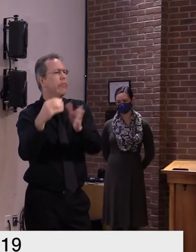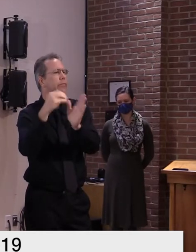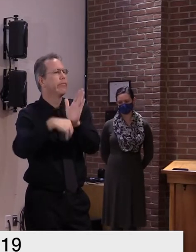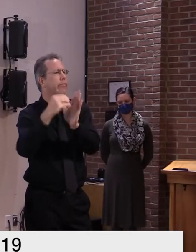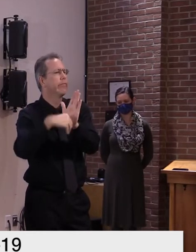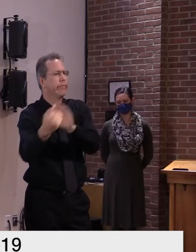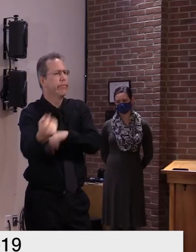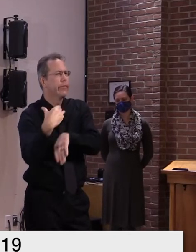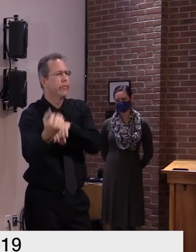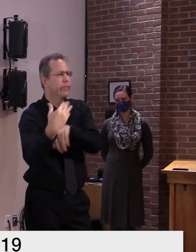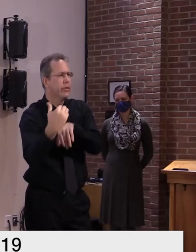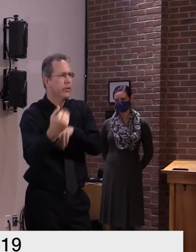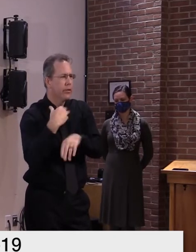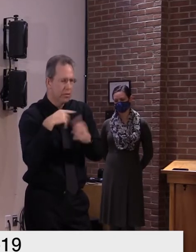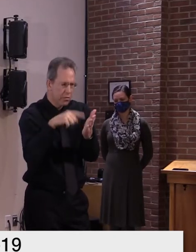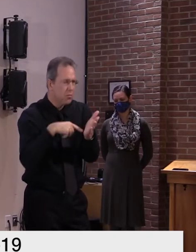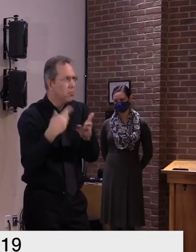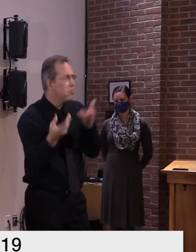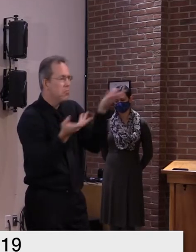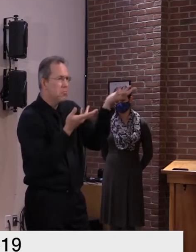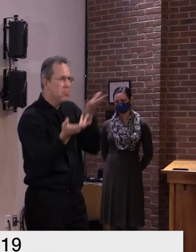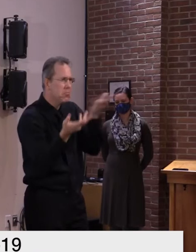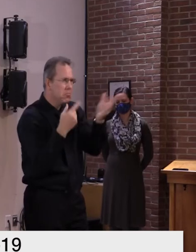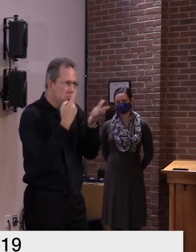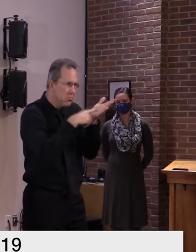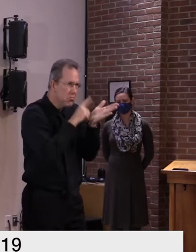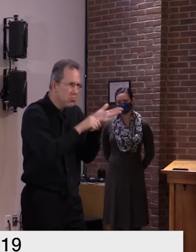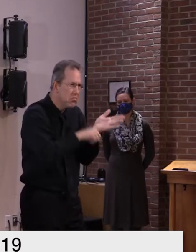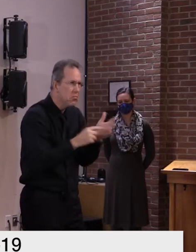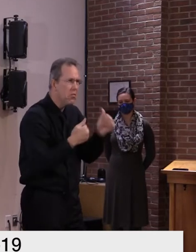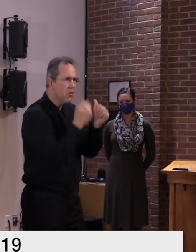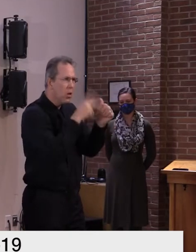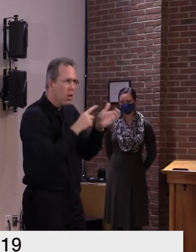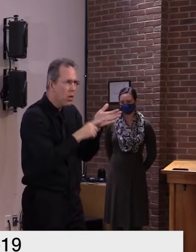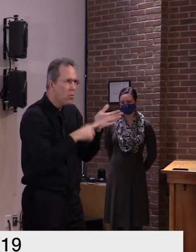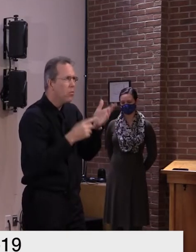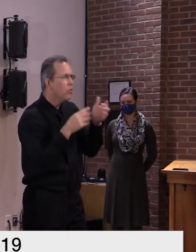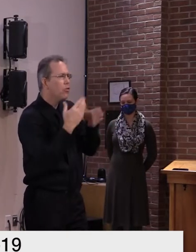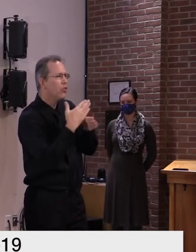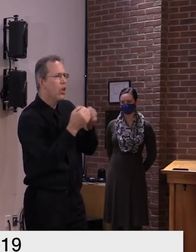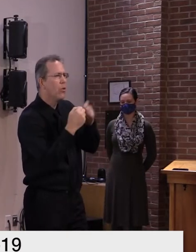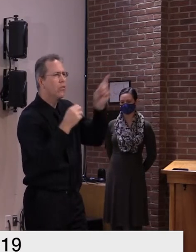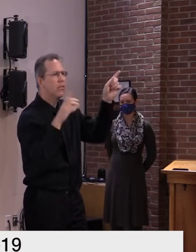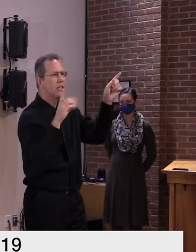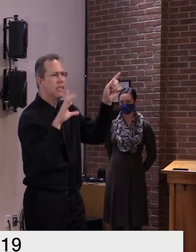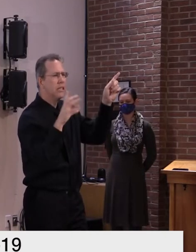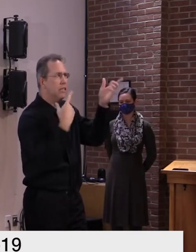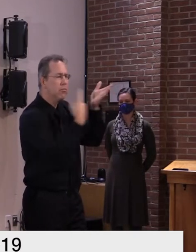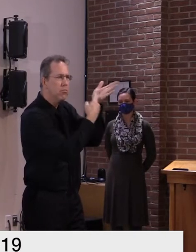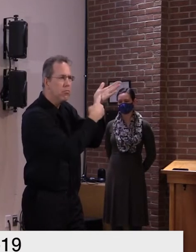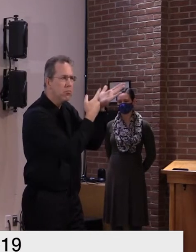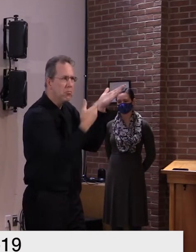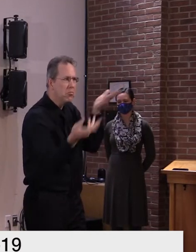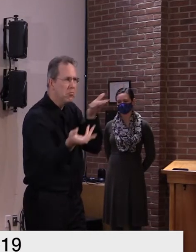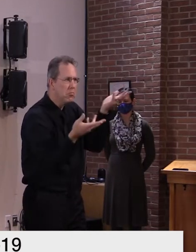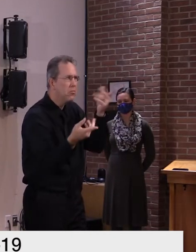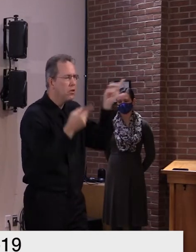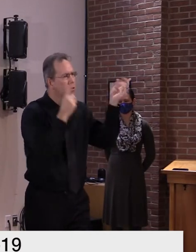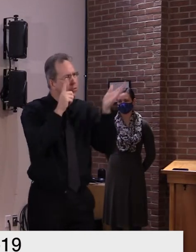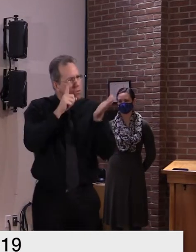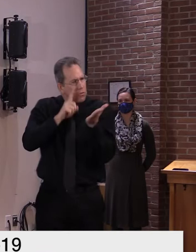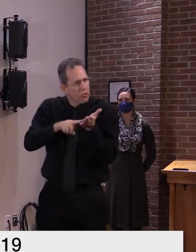the fda and the cdc to understand and share the data so that analyses can be done real time